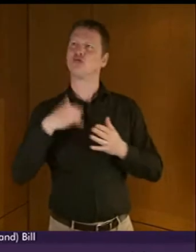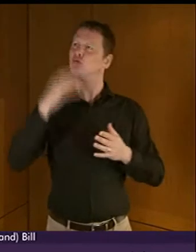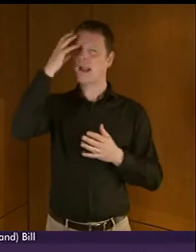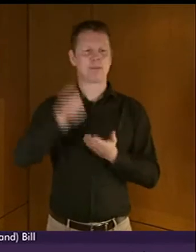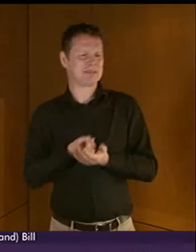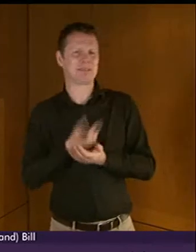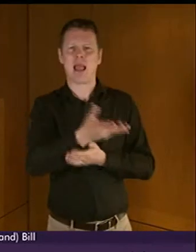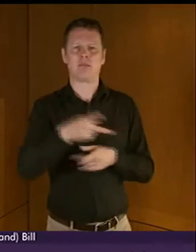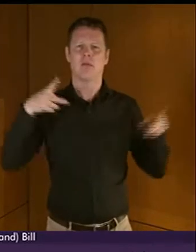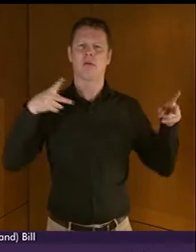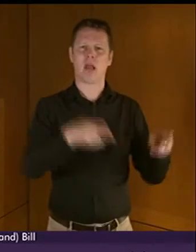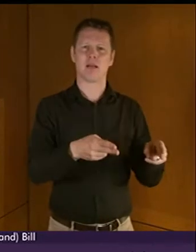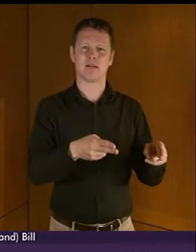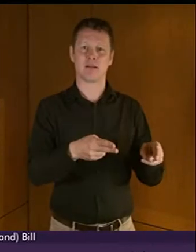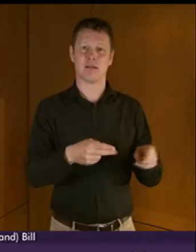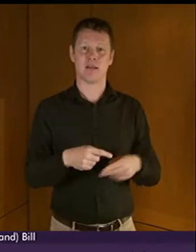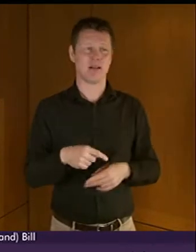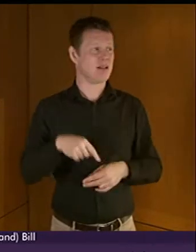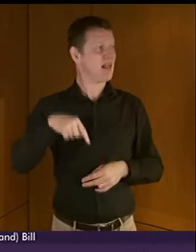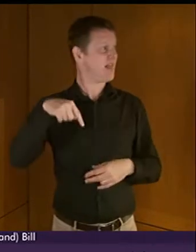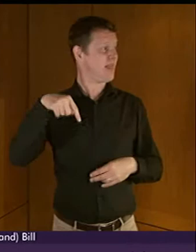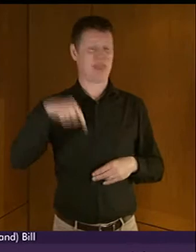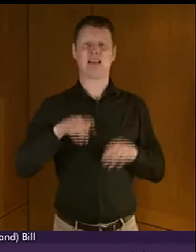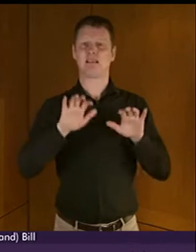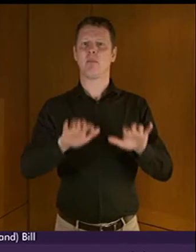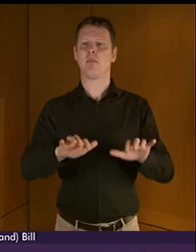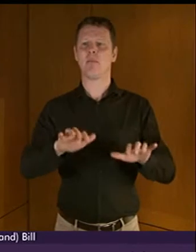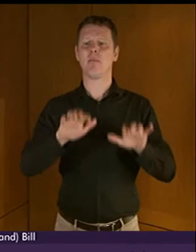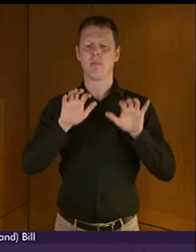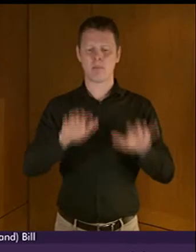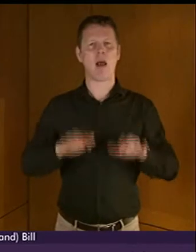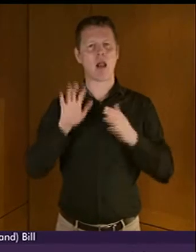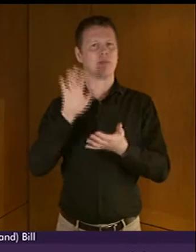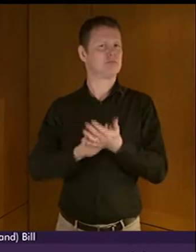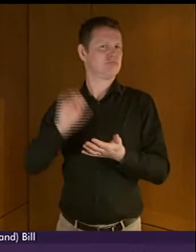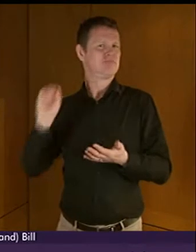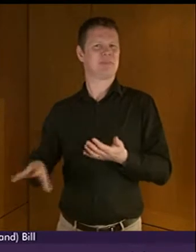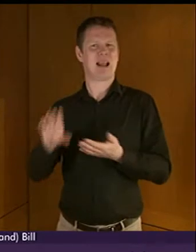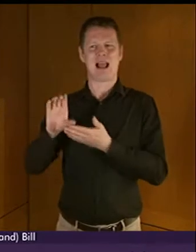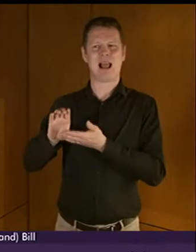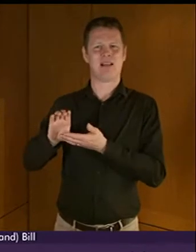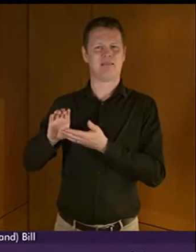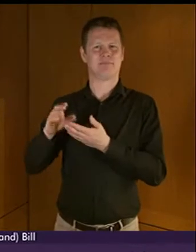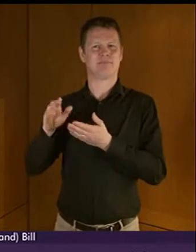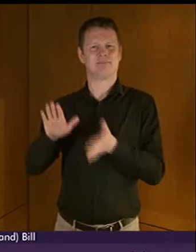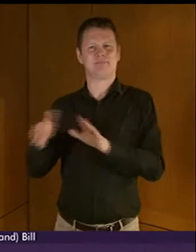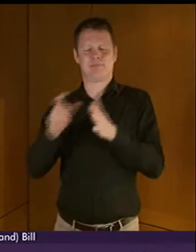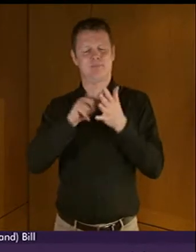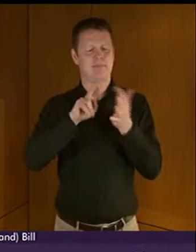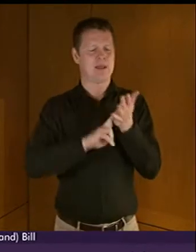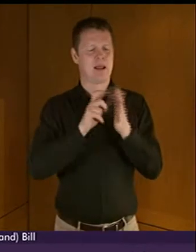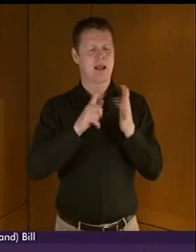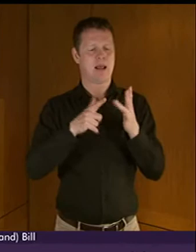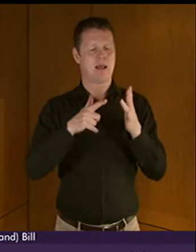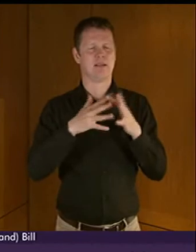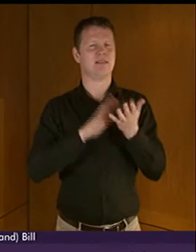Parliament decided to abolish the graduate endowment fee, but that was actually never charged to anyone with deafness, so its abolition hasn't really helped. It